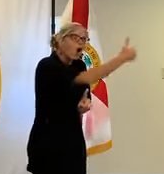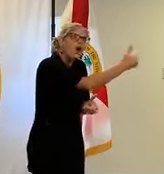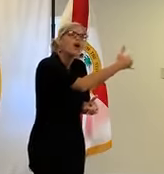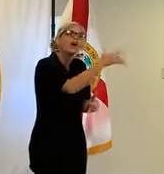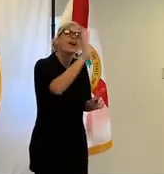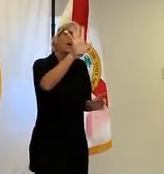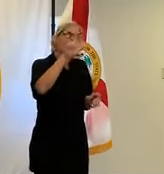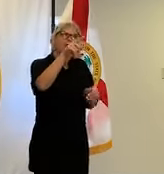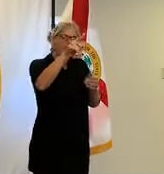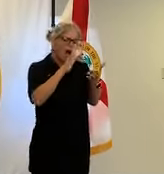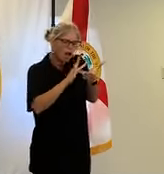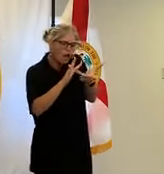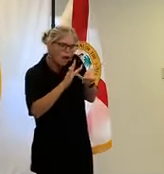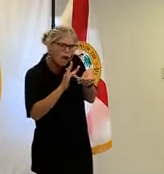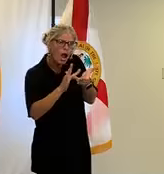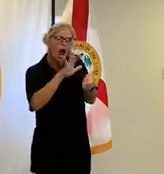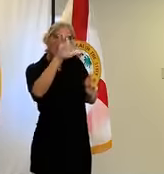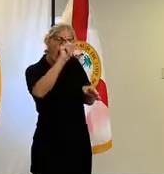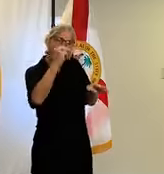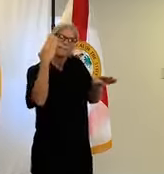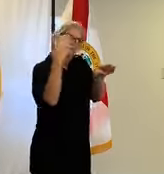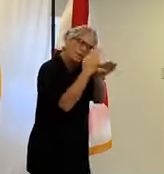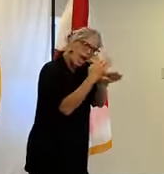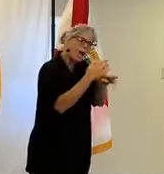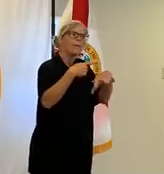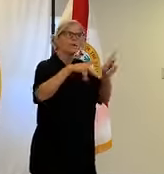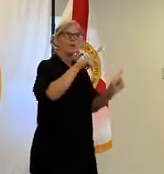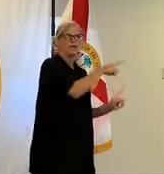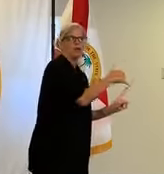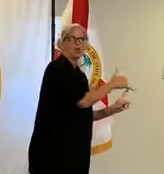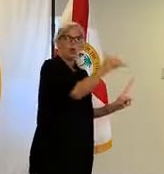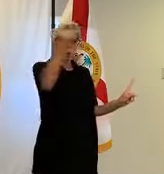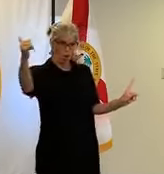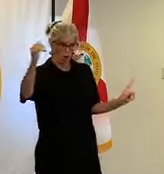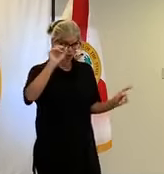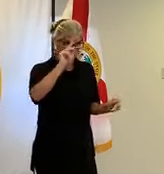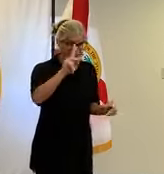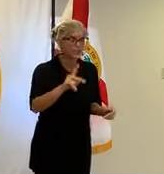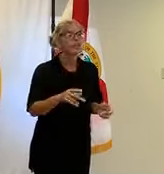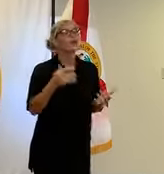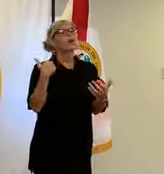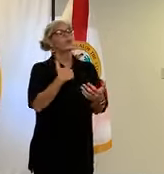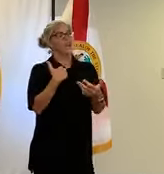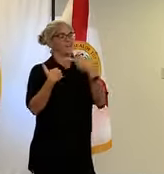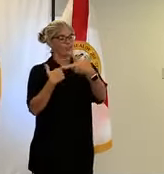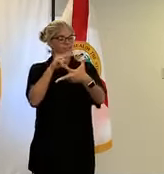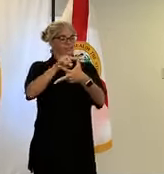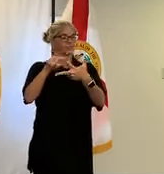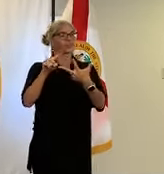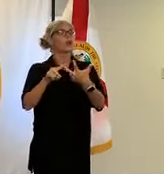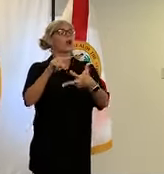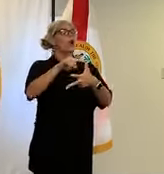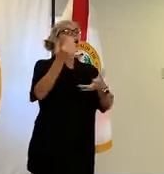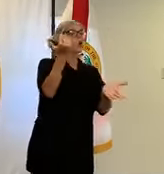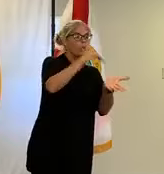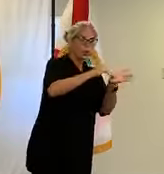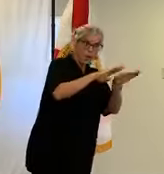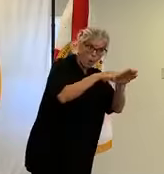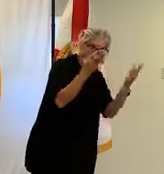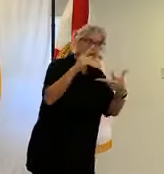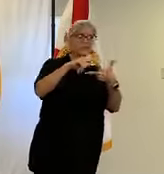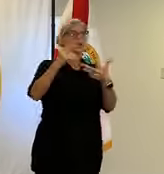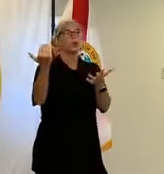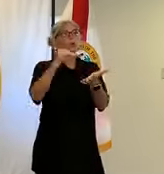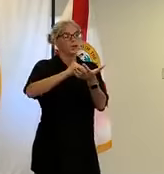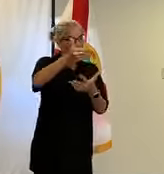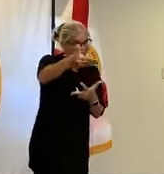as we reopen rehire and reunite clay county please remember we got to stay calm and then we've got to remember